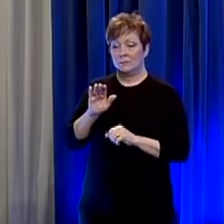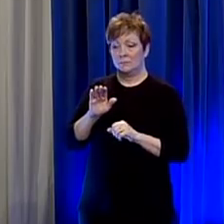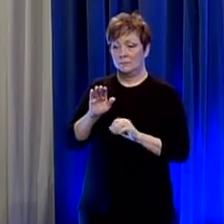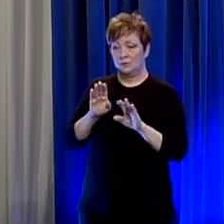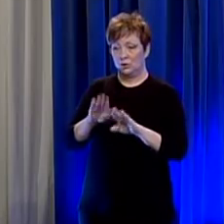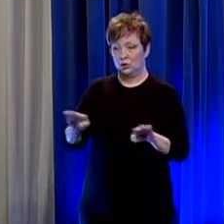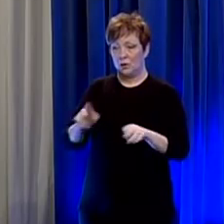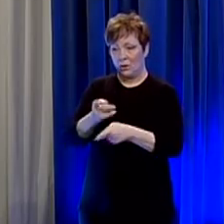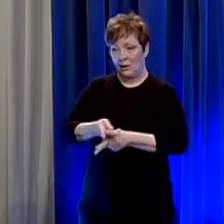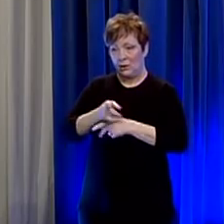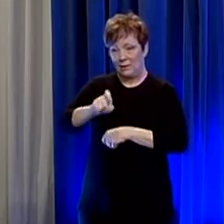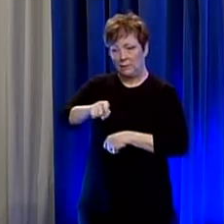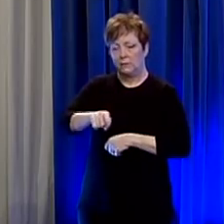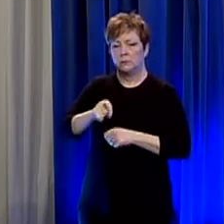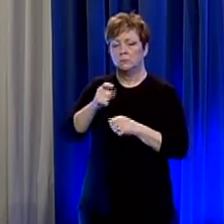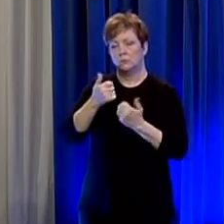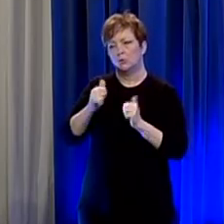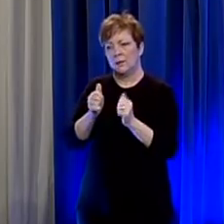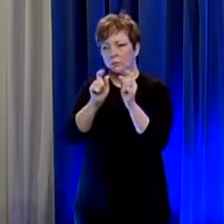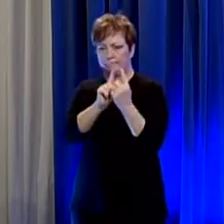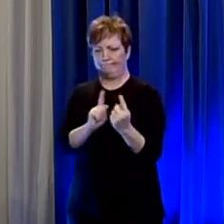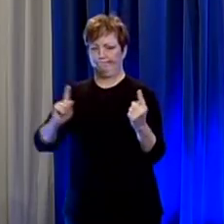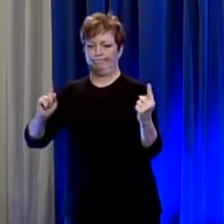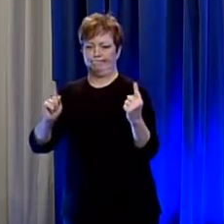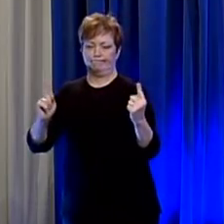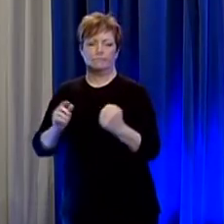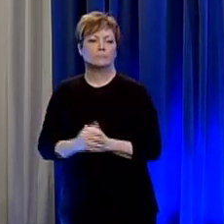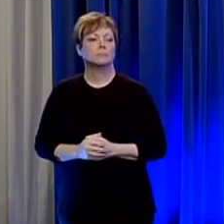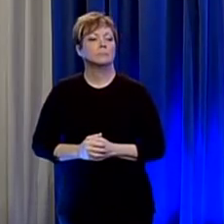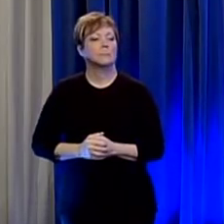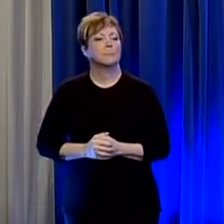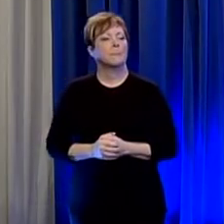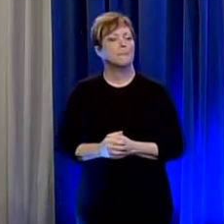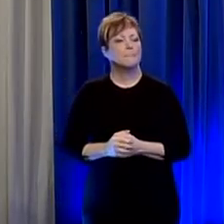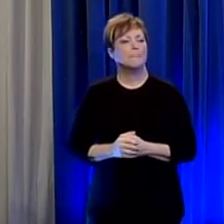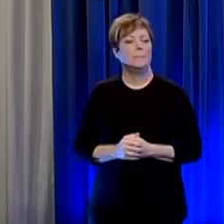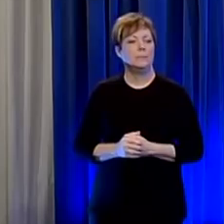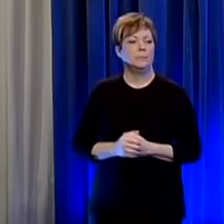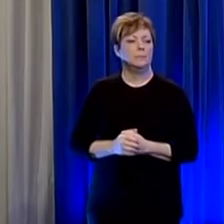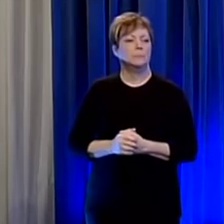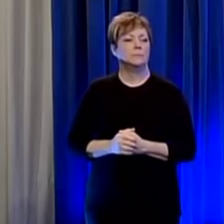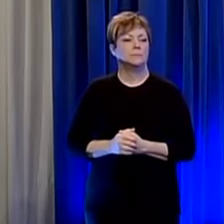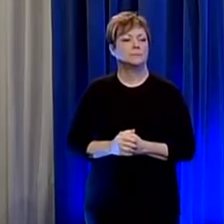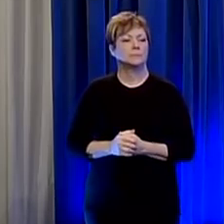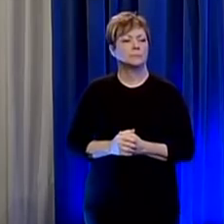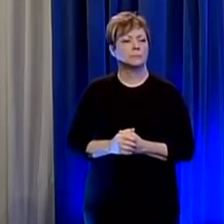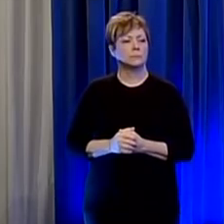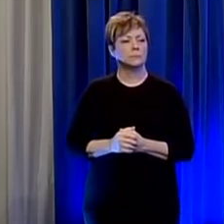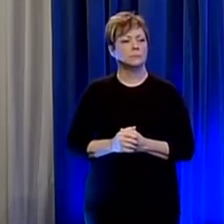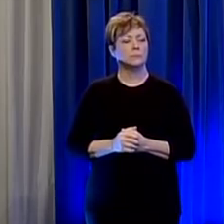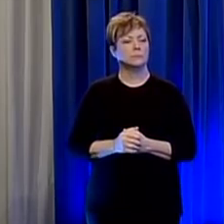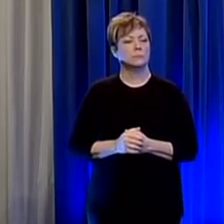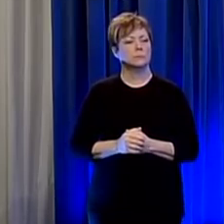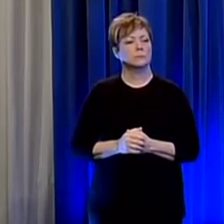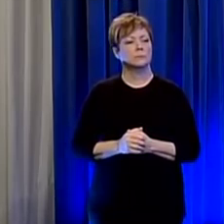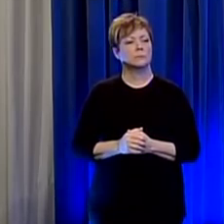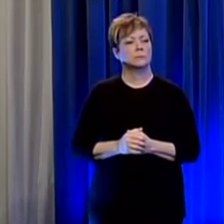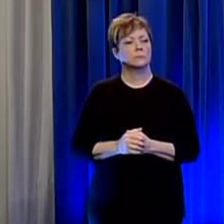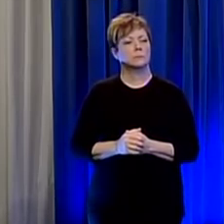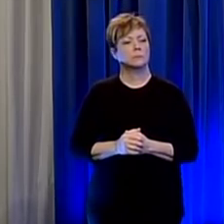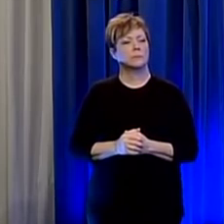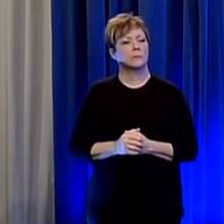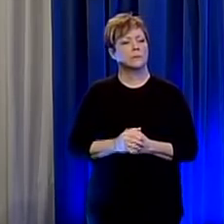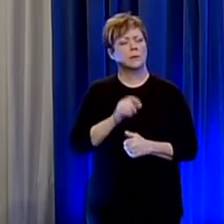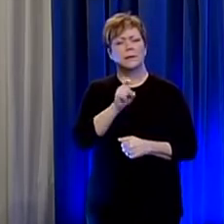folks can you talk about why we haven't seen a lot of uh cases in the mobile southeast alabama area